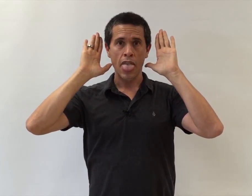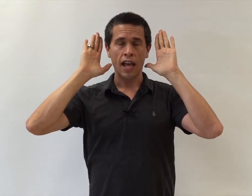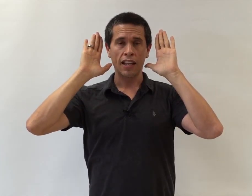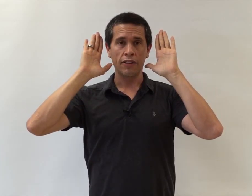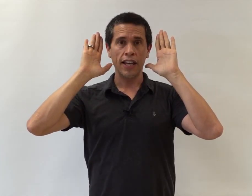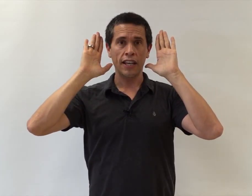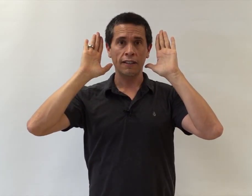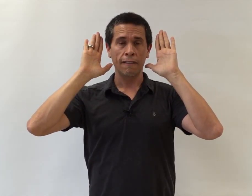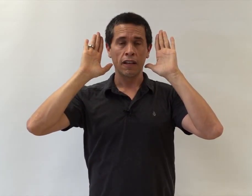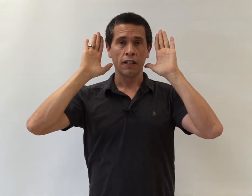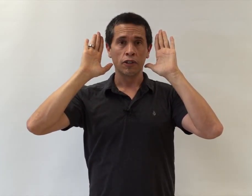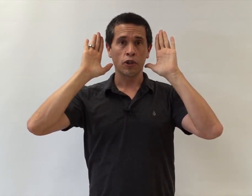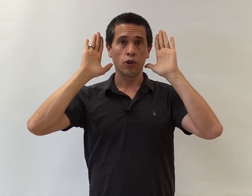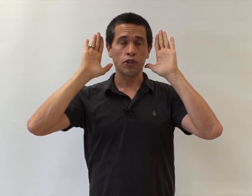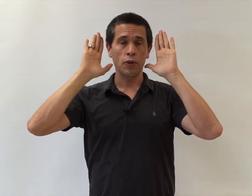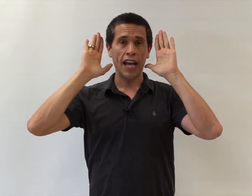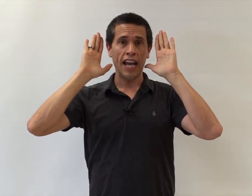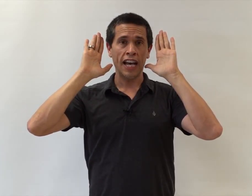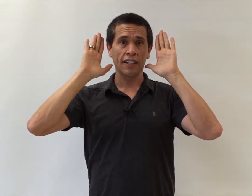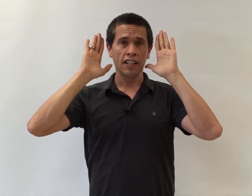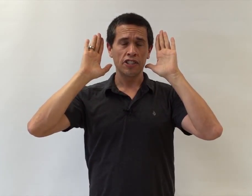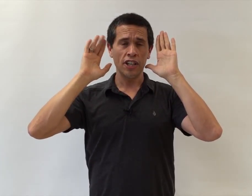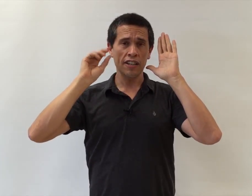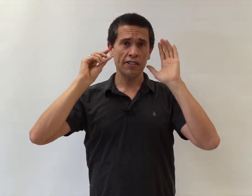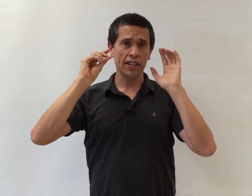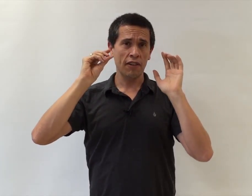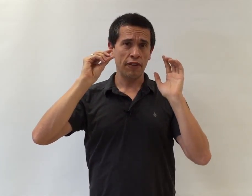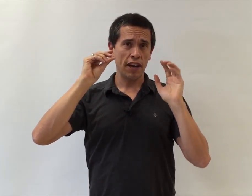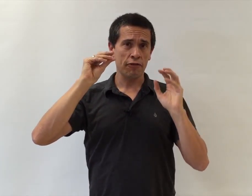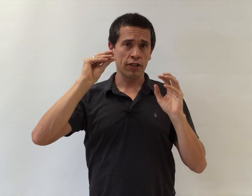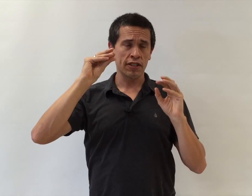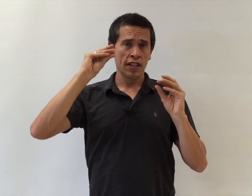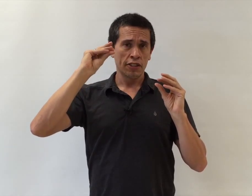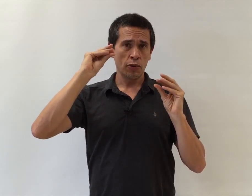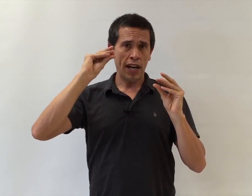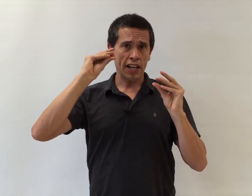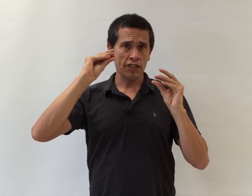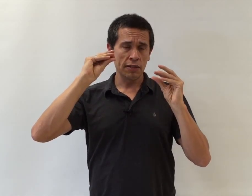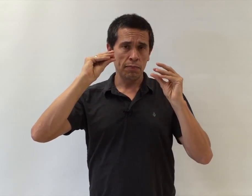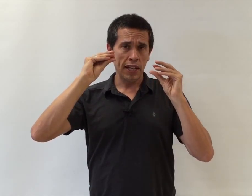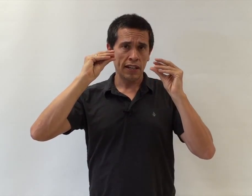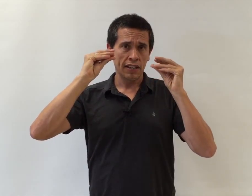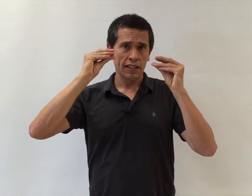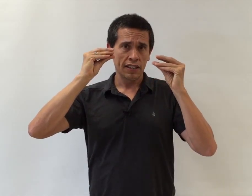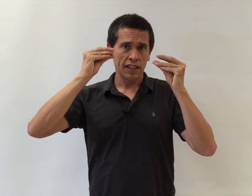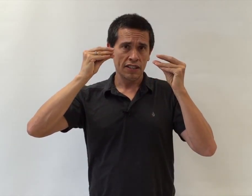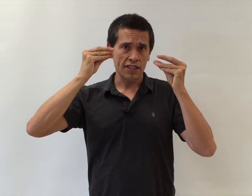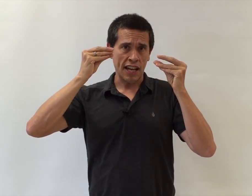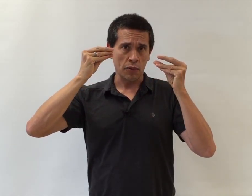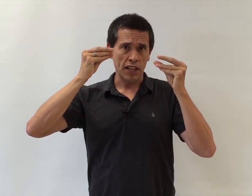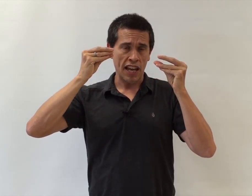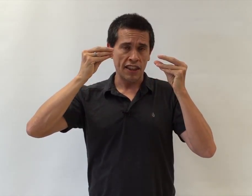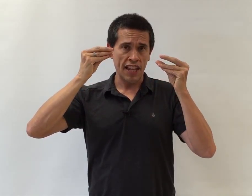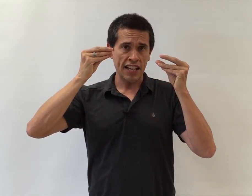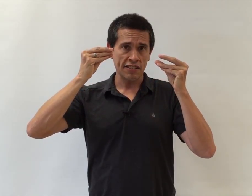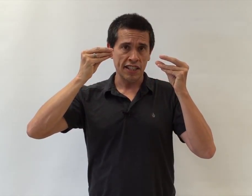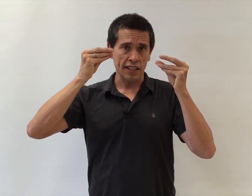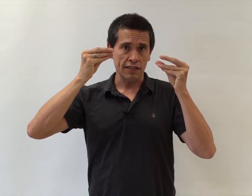And then you're going to add just enough effort to actually make a sound and that's it.